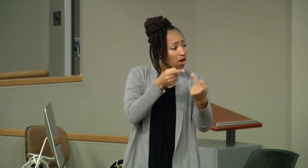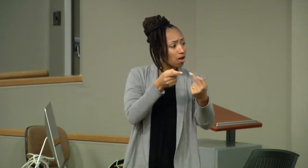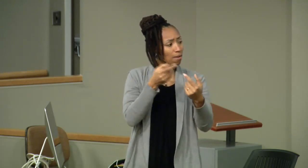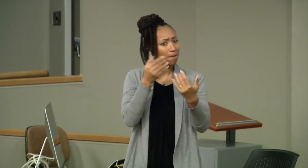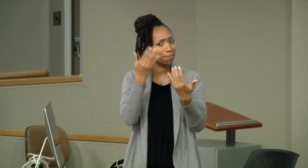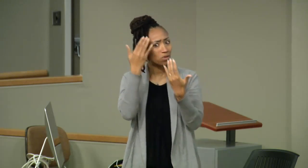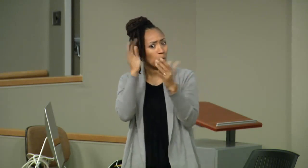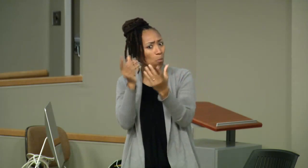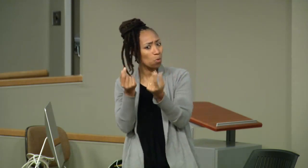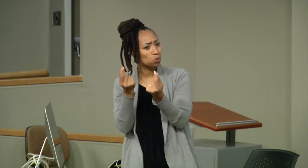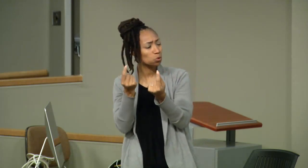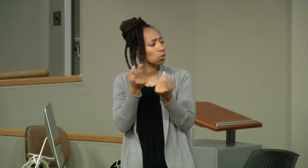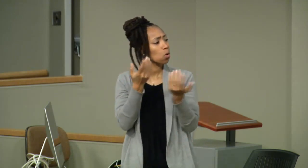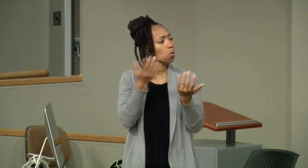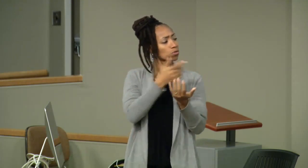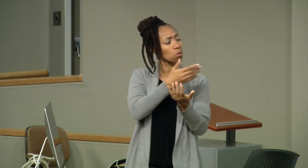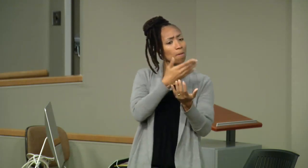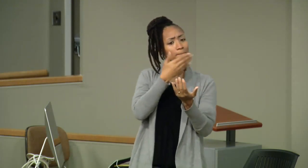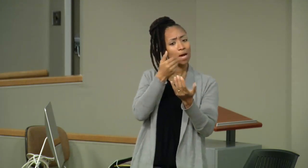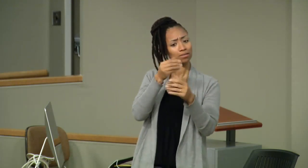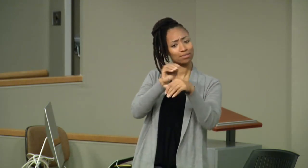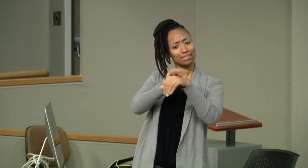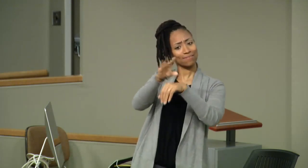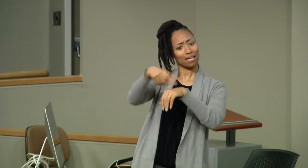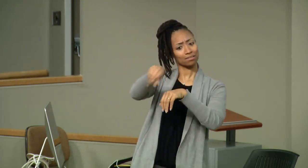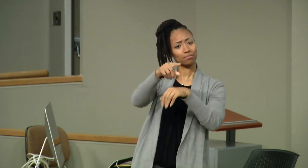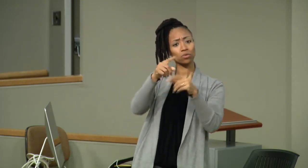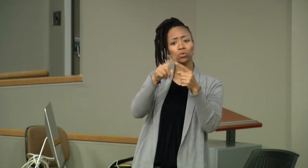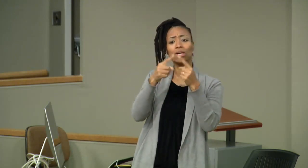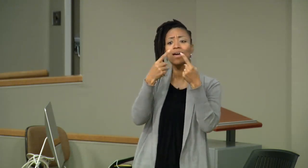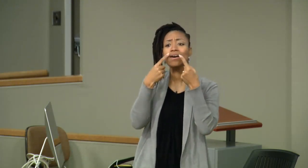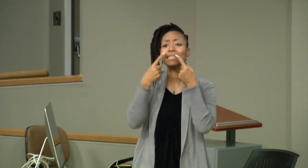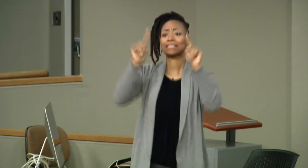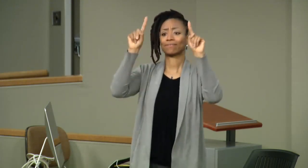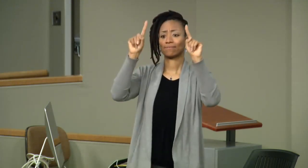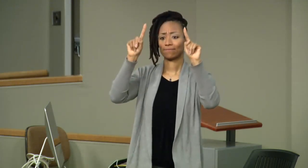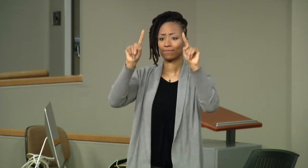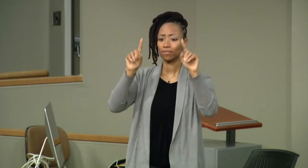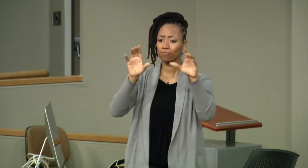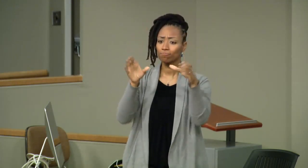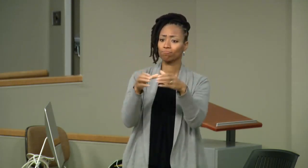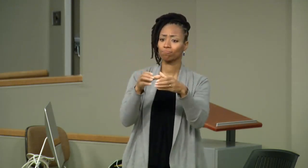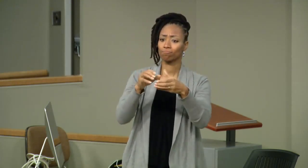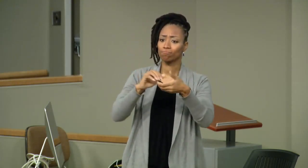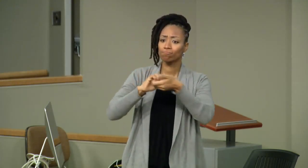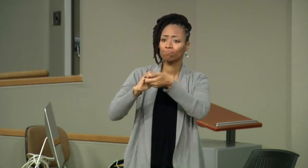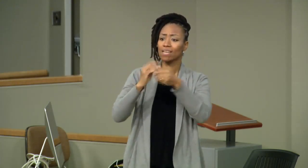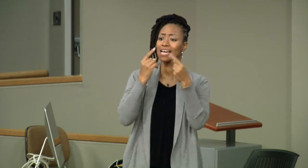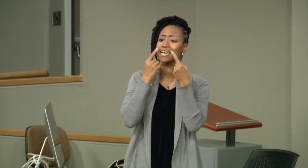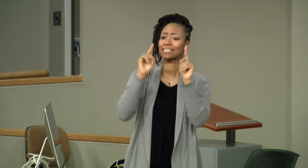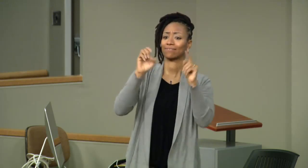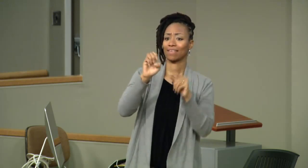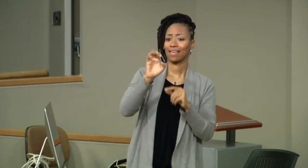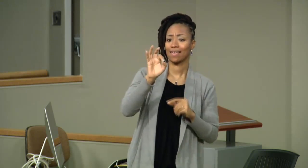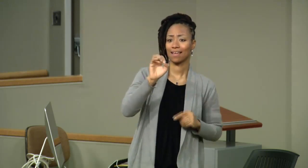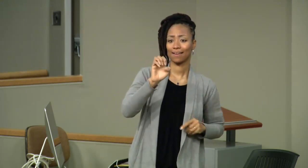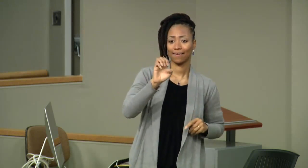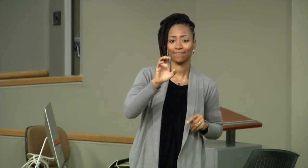watchers or the people who are visiting with us are thinking about establishing a group, what are the things that make the